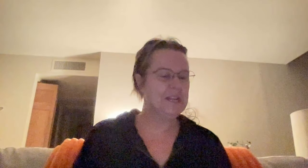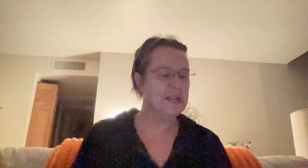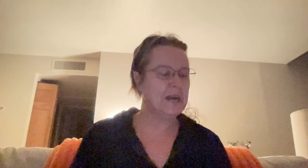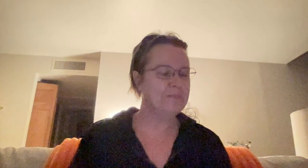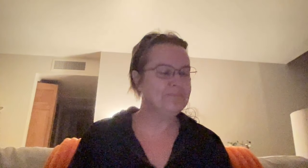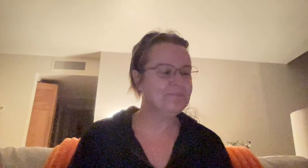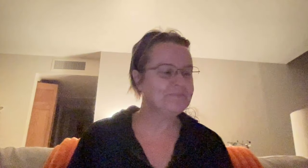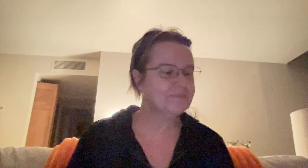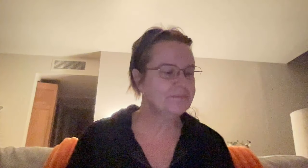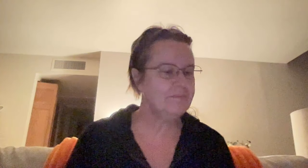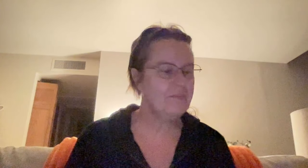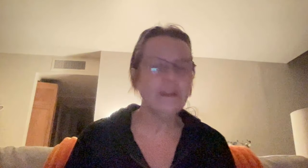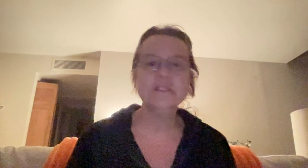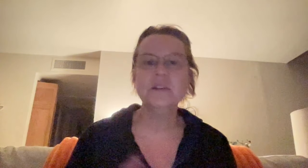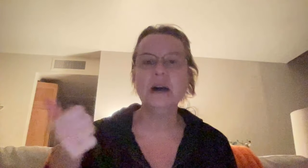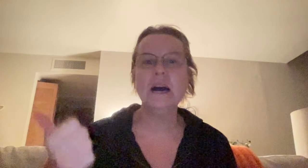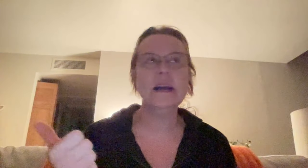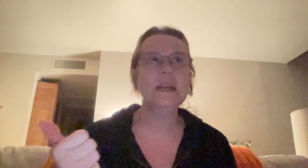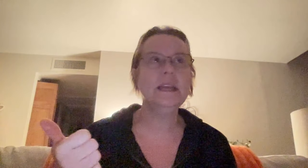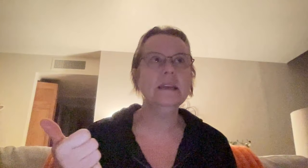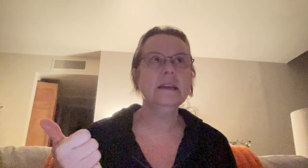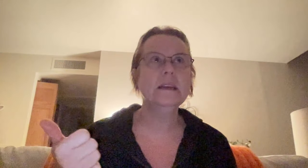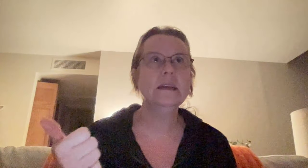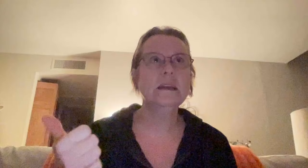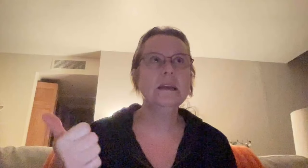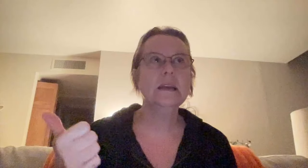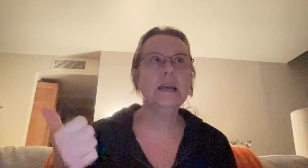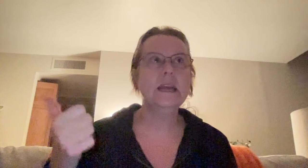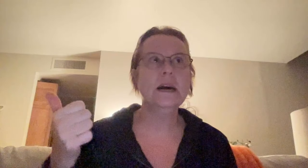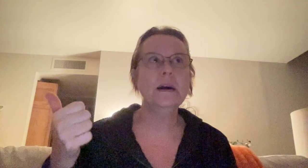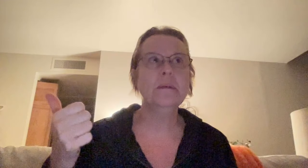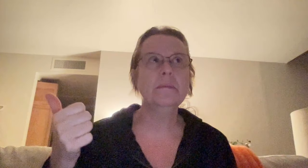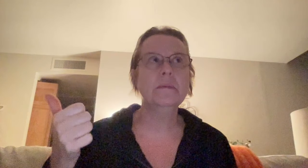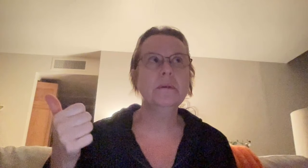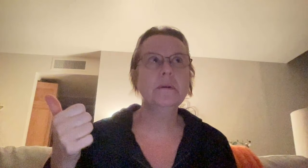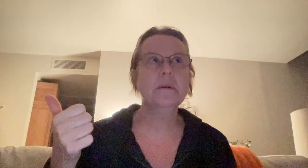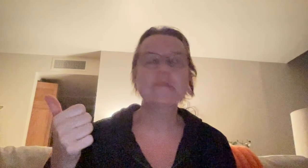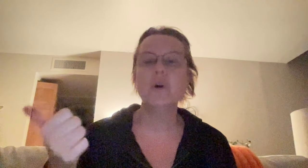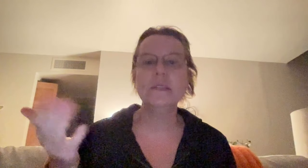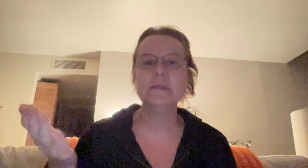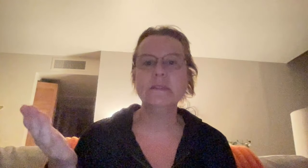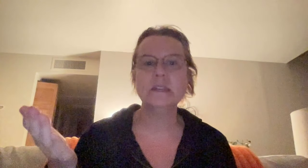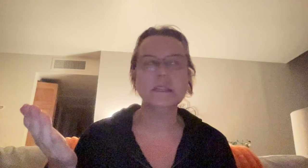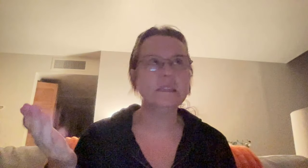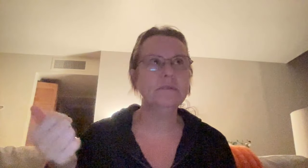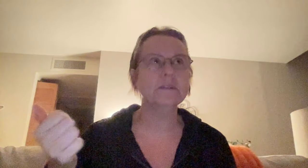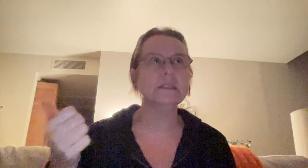Um, so I am, I've always been a very sensitive person.